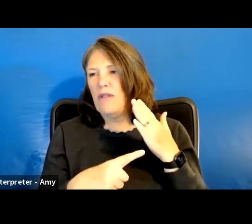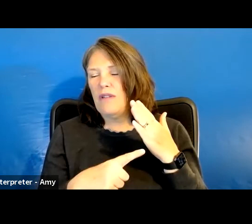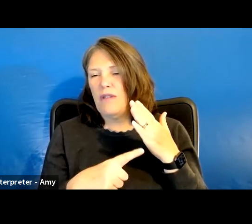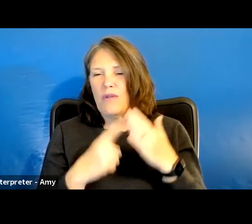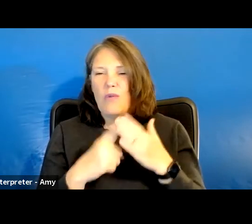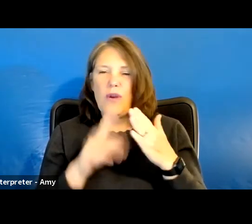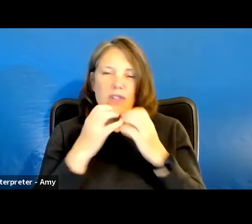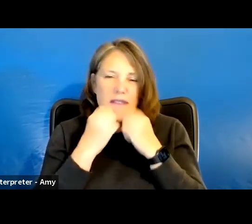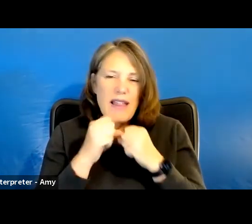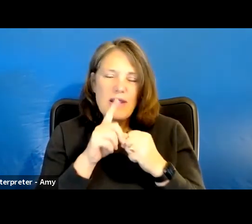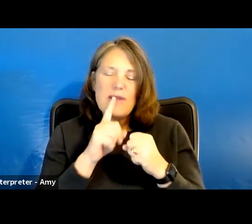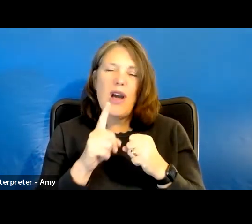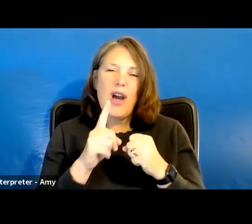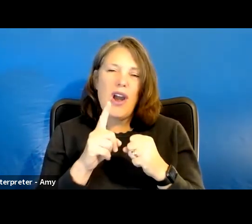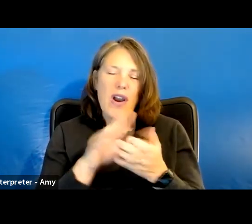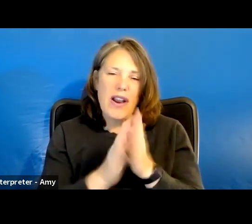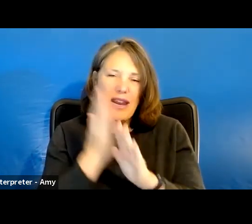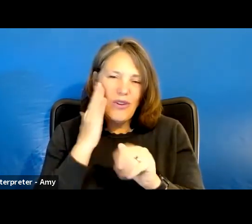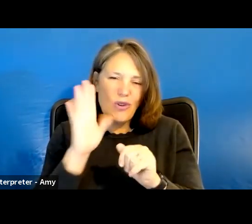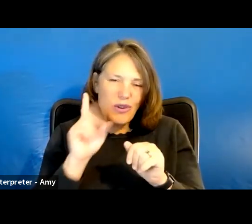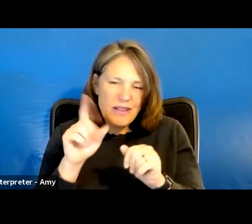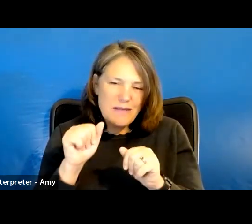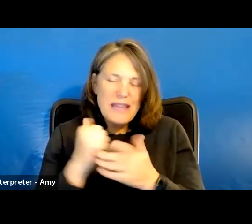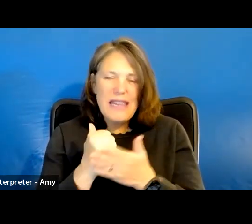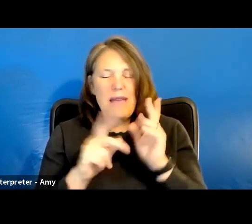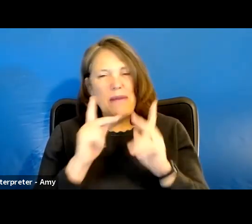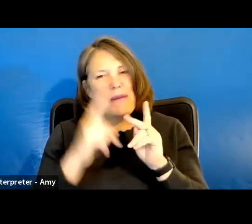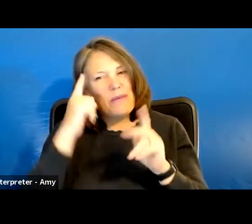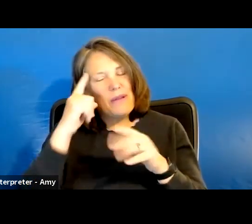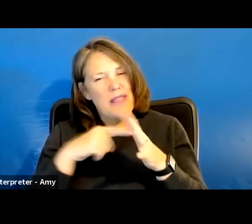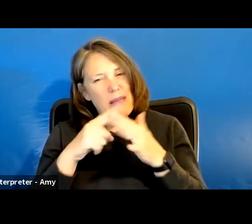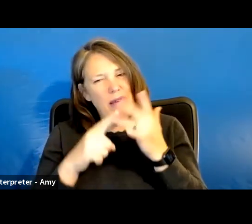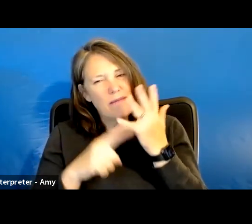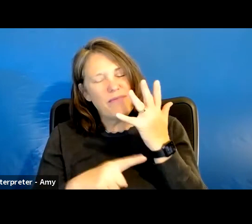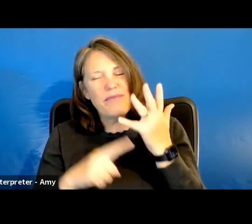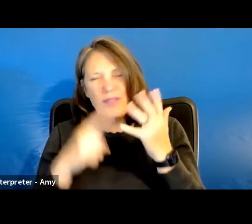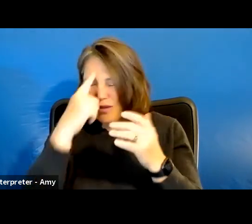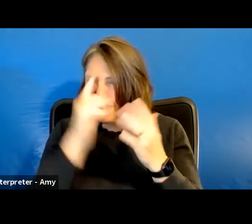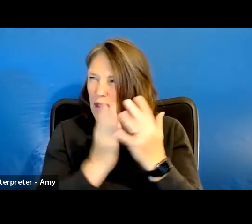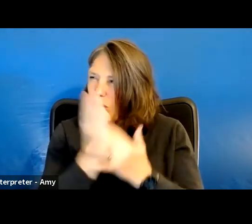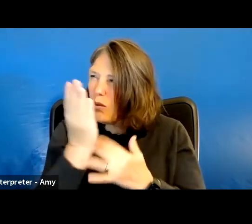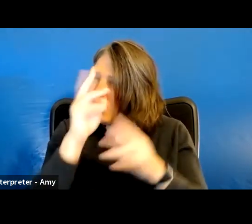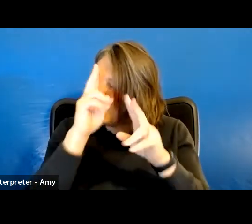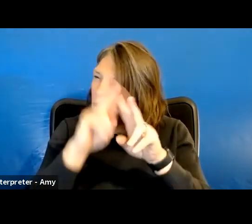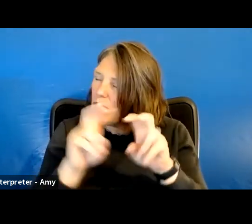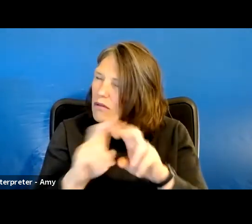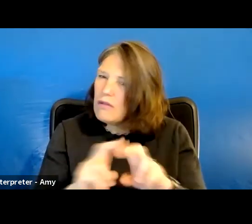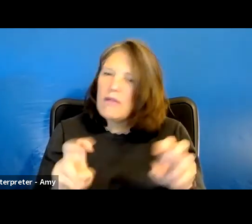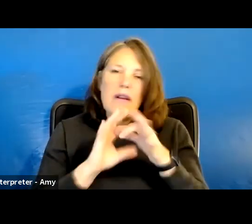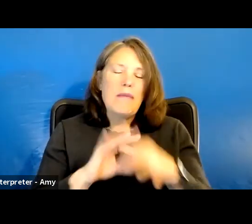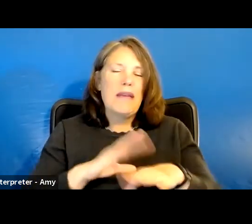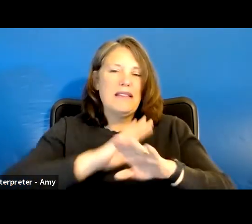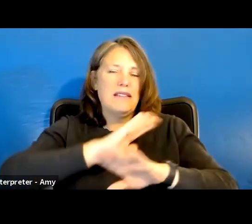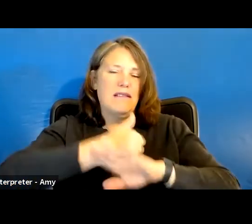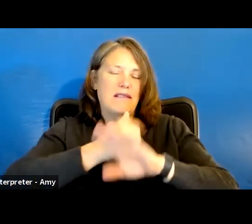values are getting to know your disability, helping people think about some of those things and think through that really based on goal setting.